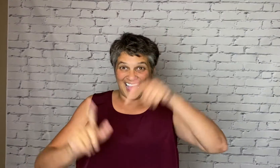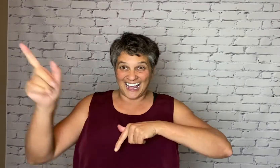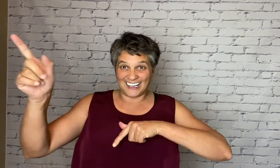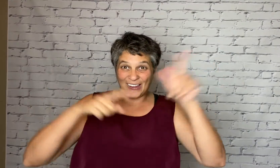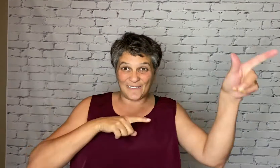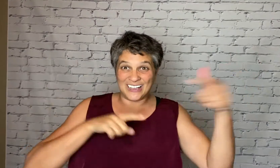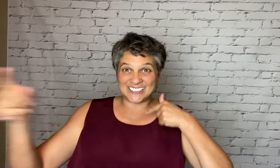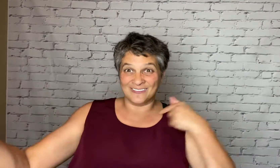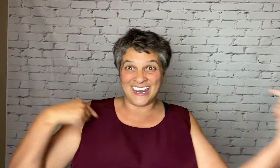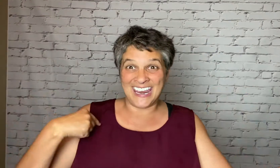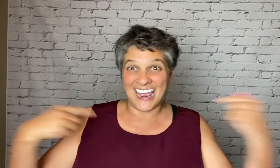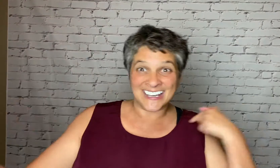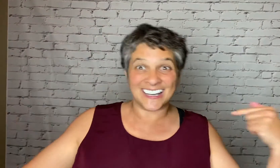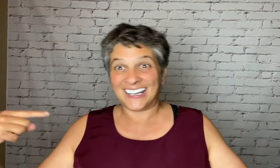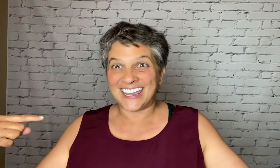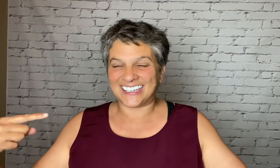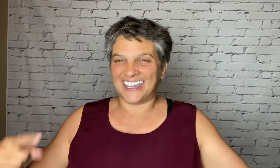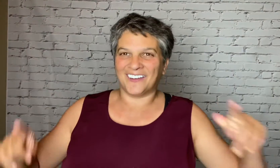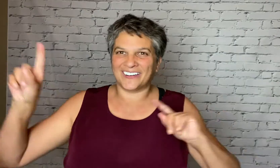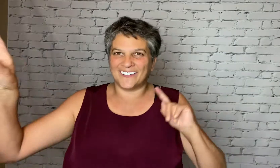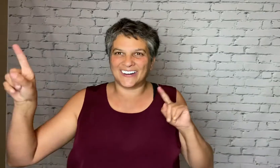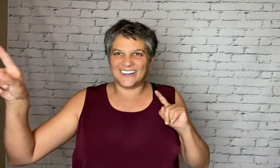Hello it's me Angelique Eagle Guru.